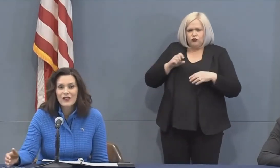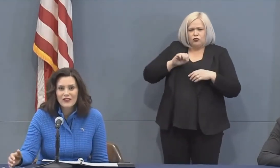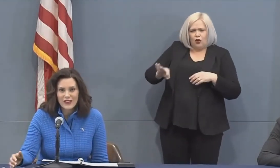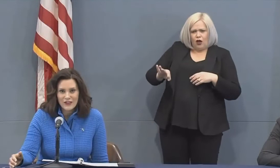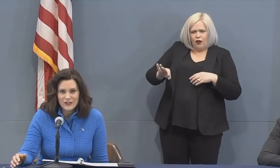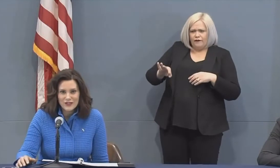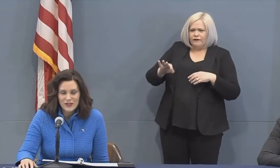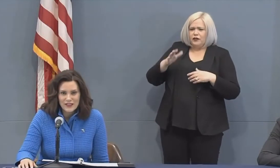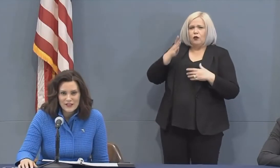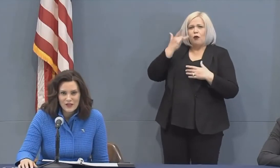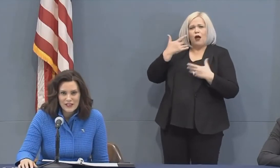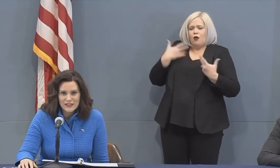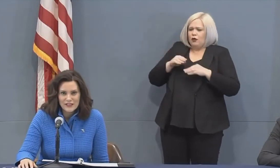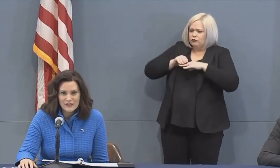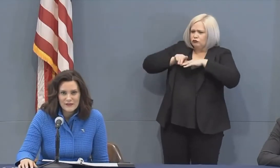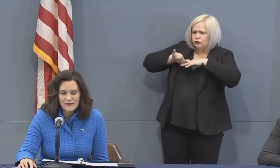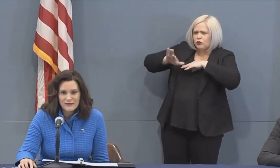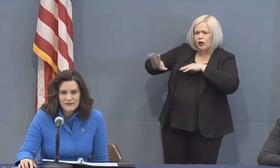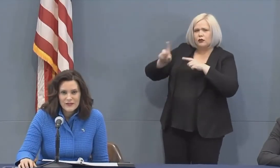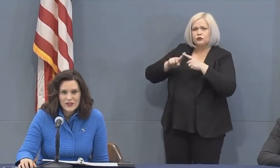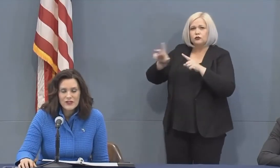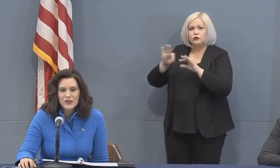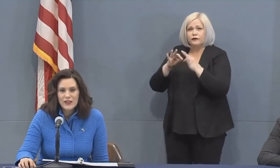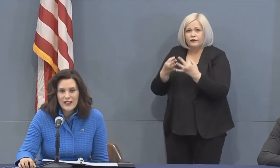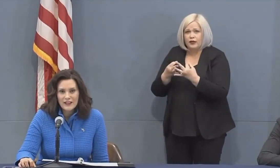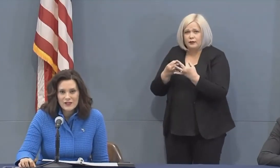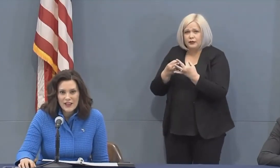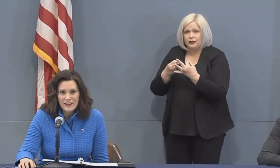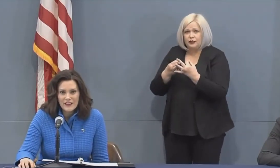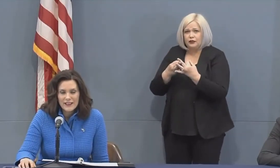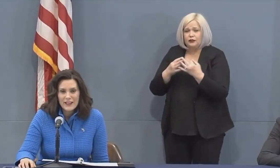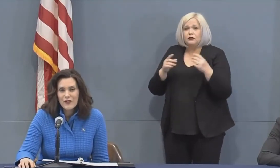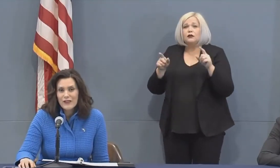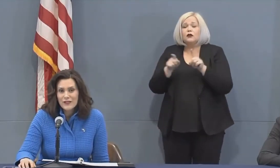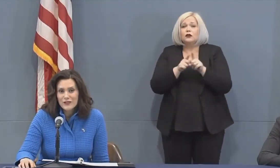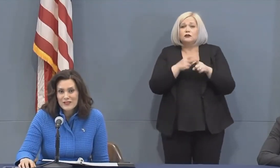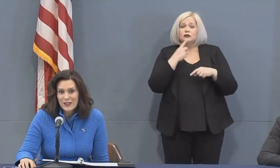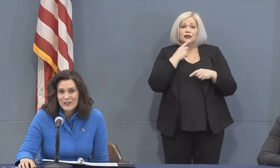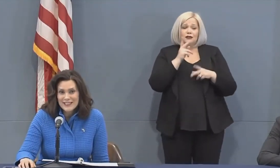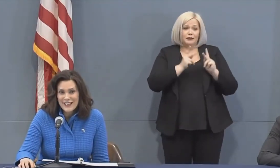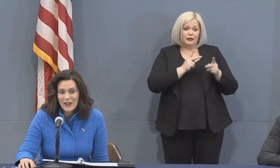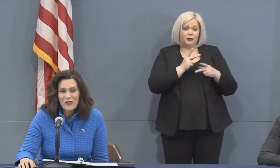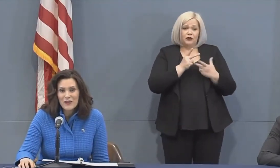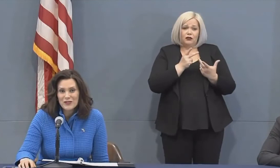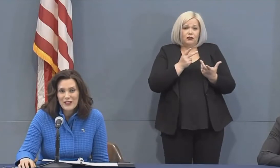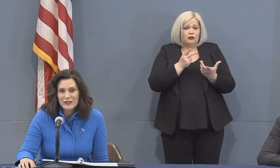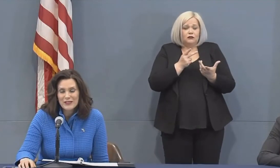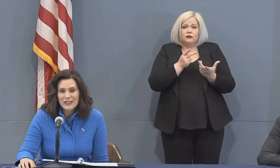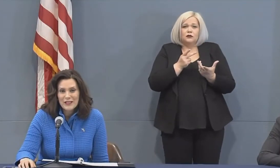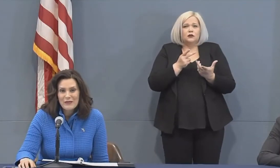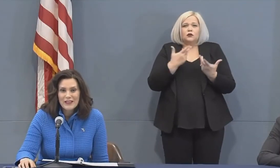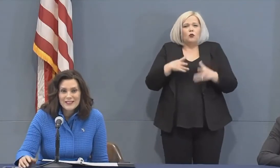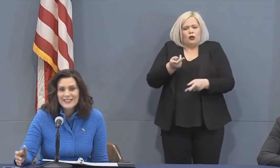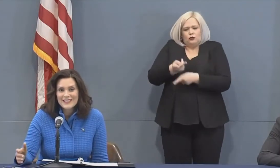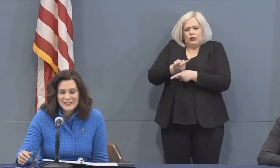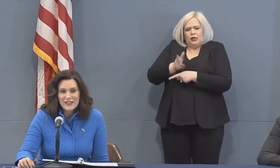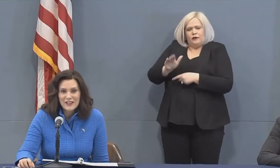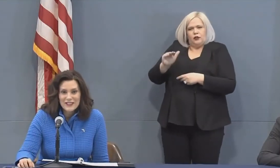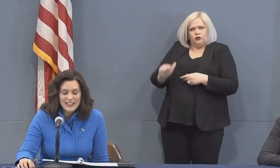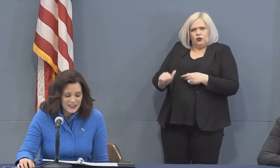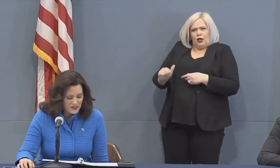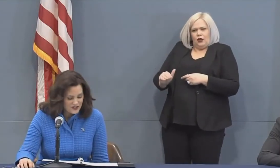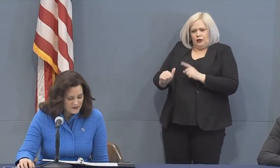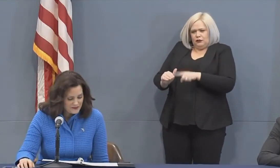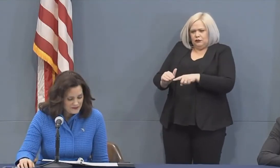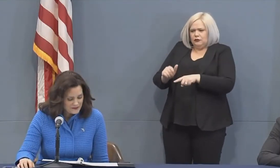she takes care of others during this crisis. She also acknowledged that caregivers are scared to take care of her child because he's the